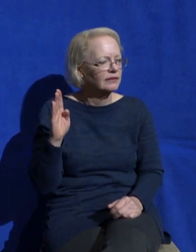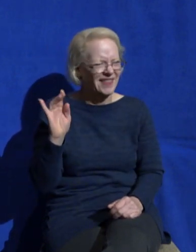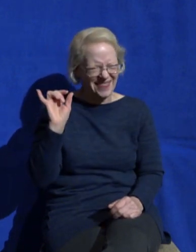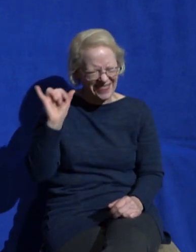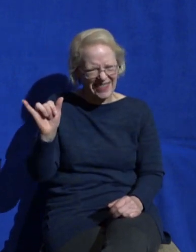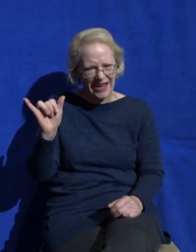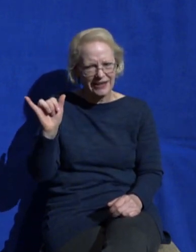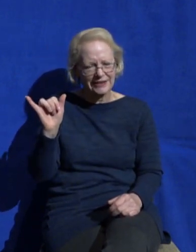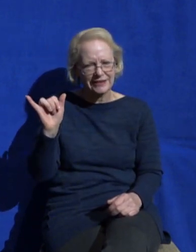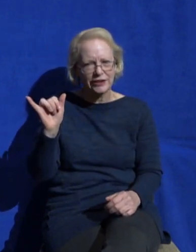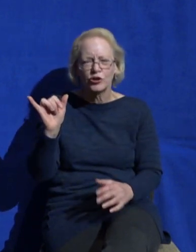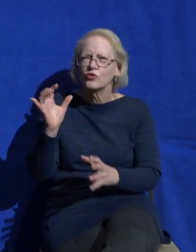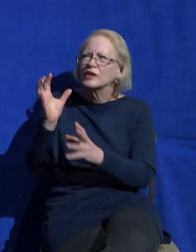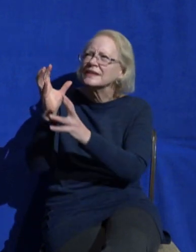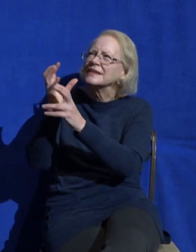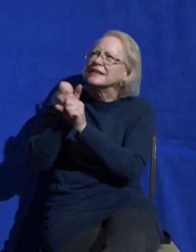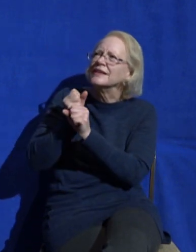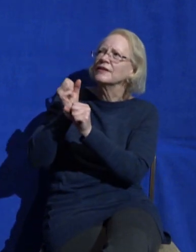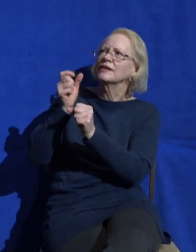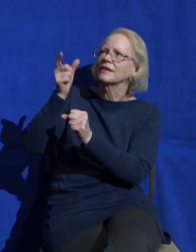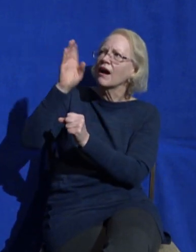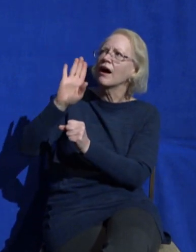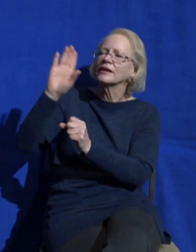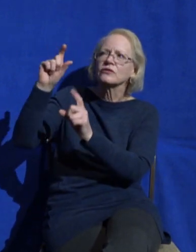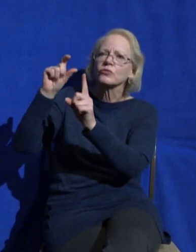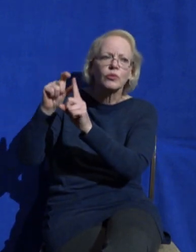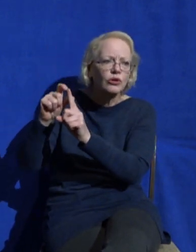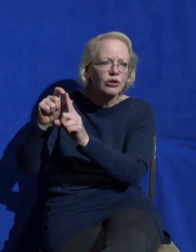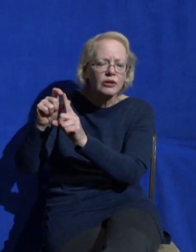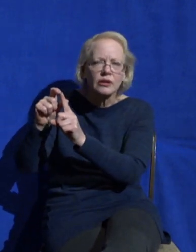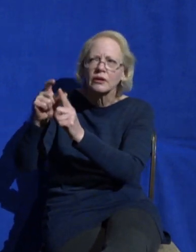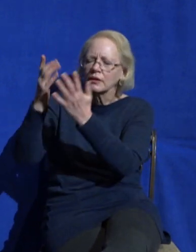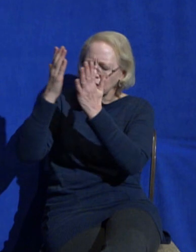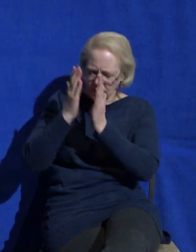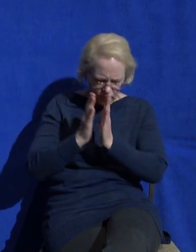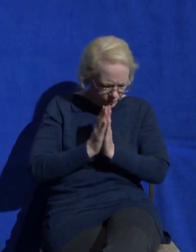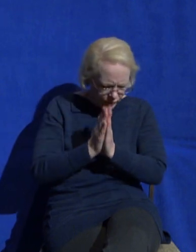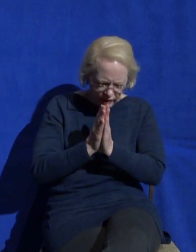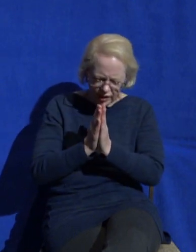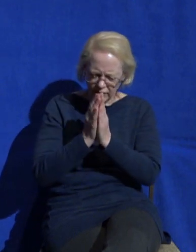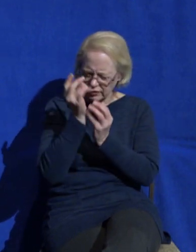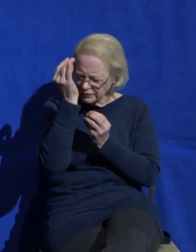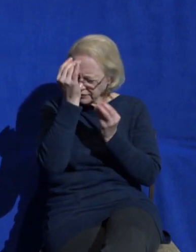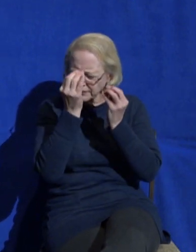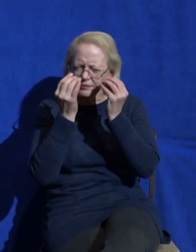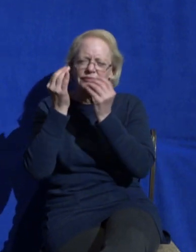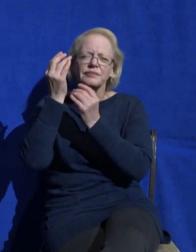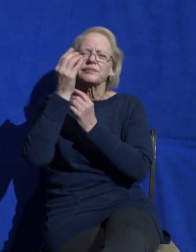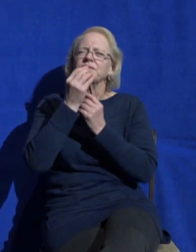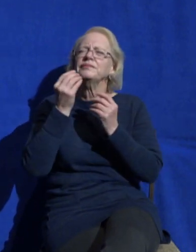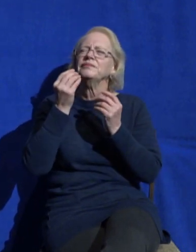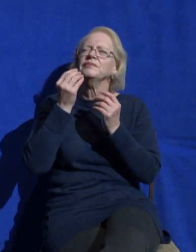receiving God's word responding in prayer resting in the Savior's love